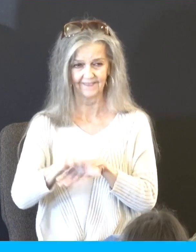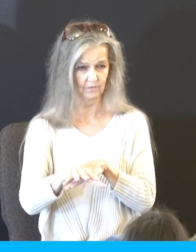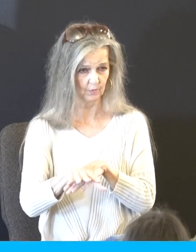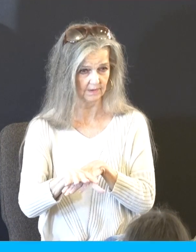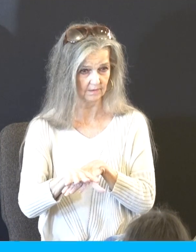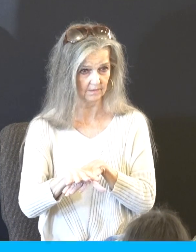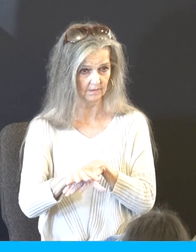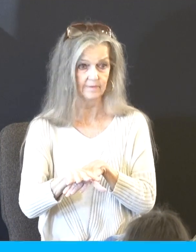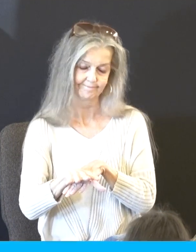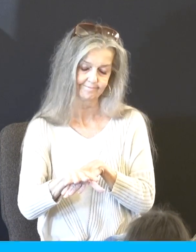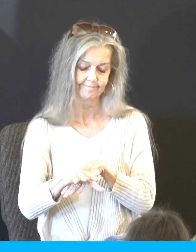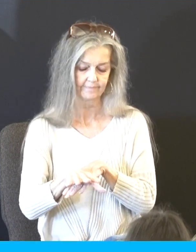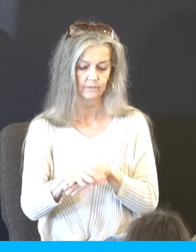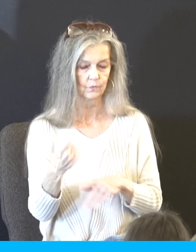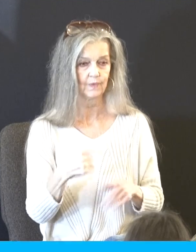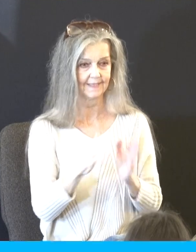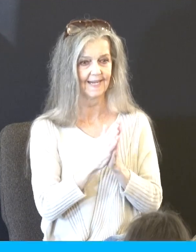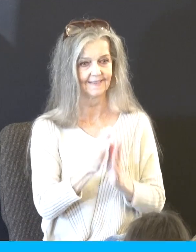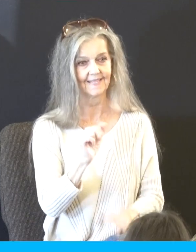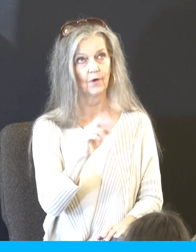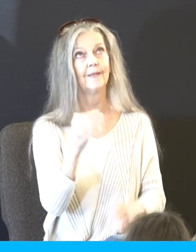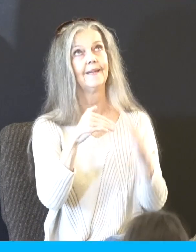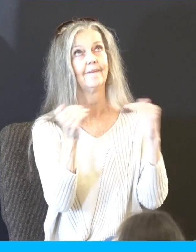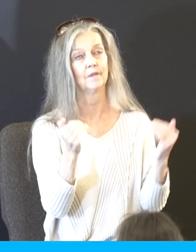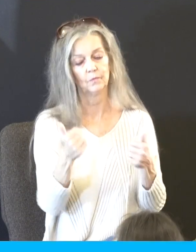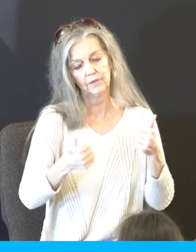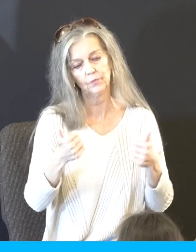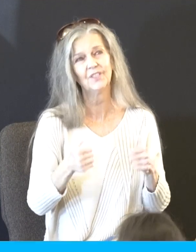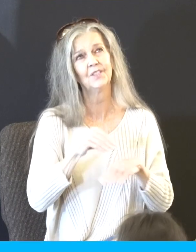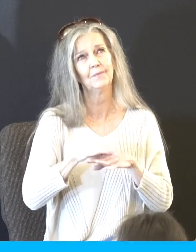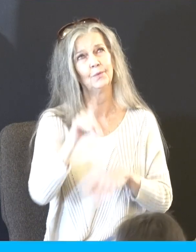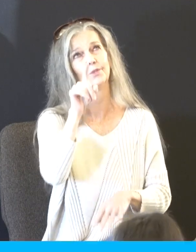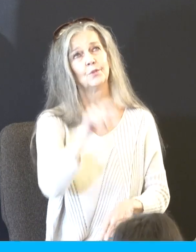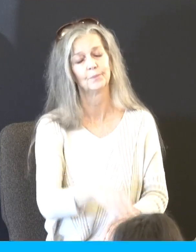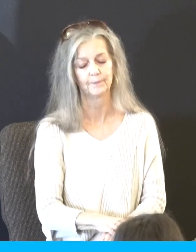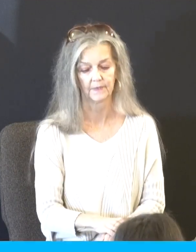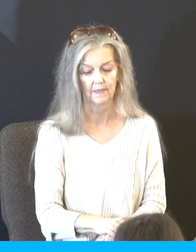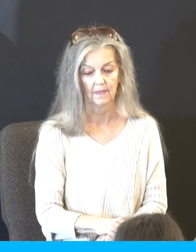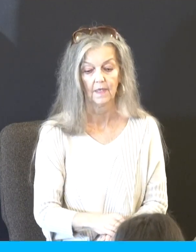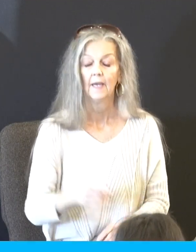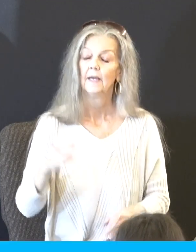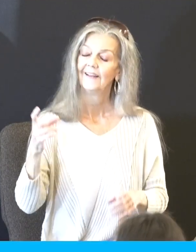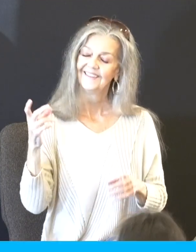Something we're gonna ask Aaron when we get to heaven. Which was it? Once again, you can get the people out of Egypt but it's hard to get Egypt out of the people.